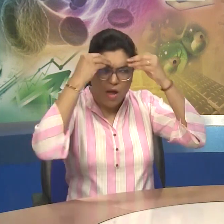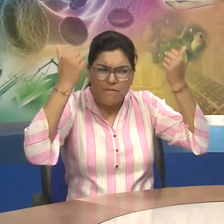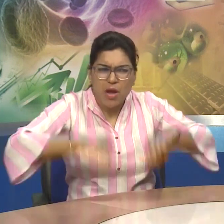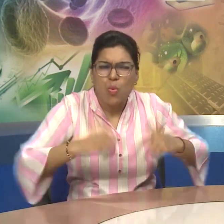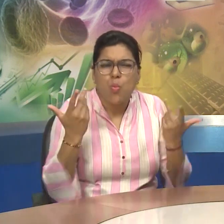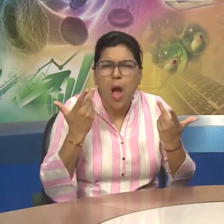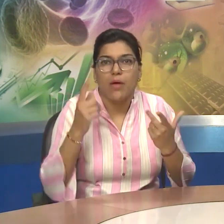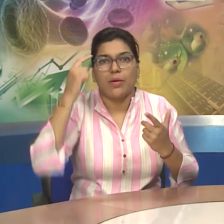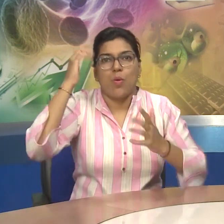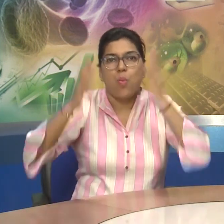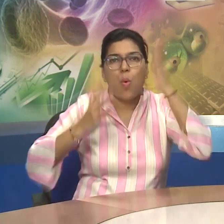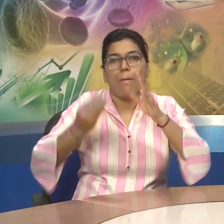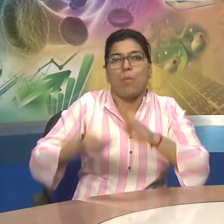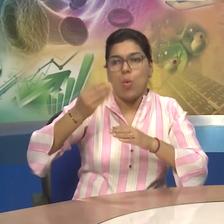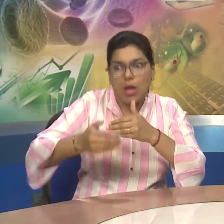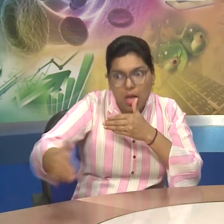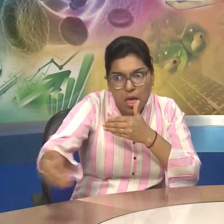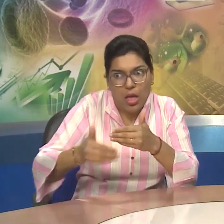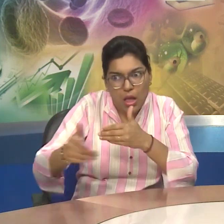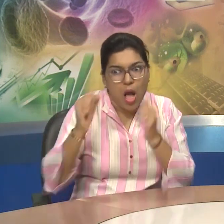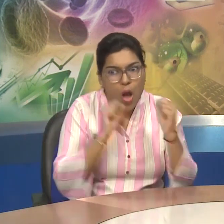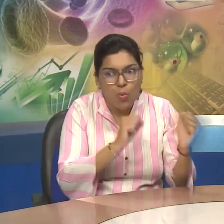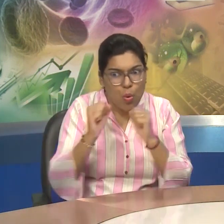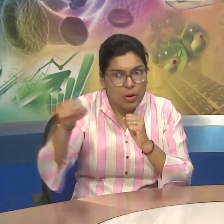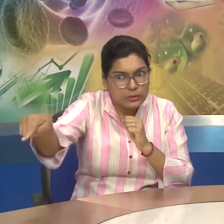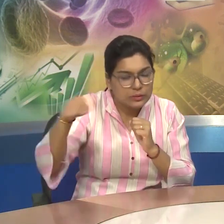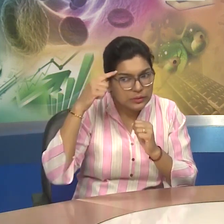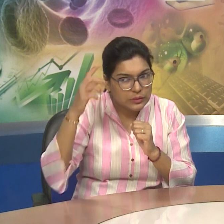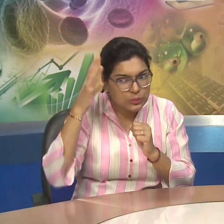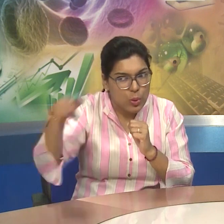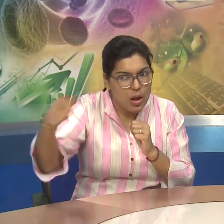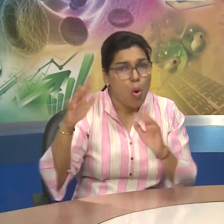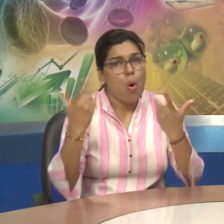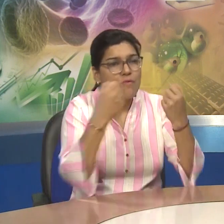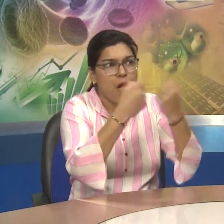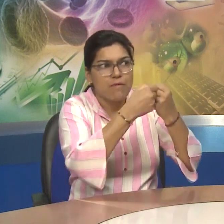During Anxiety Examination